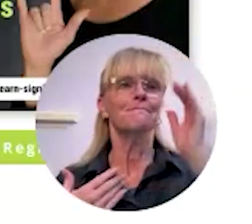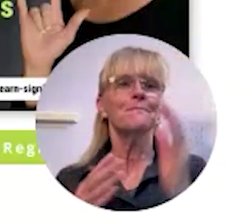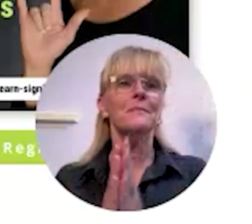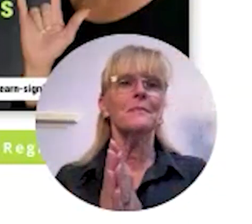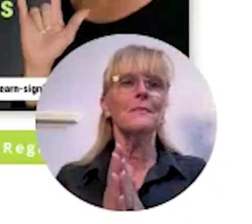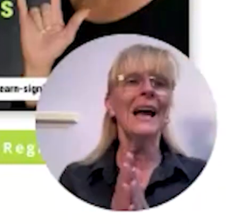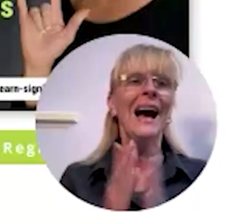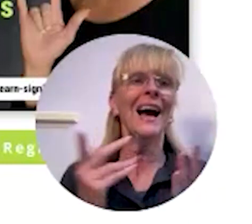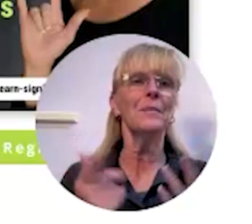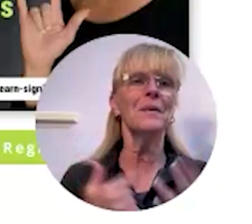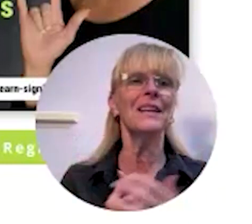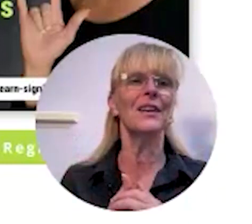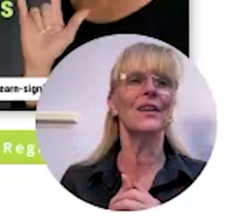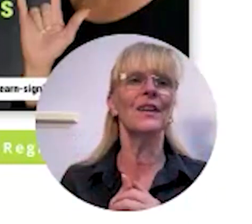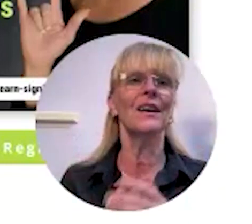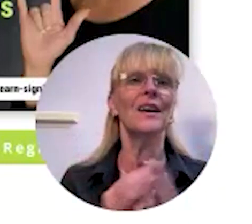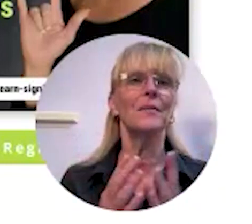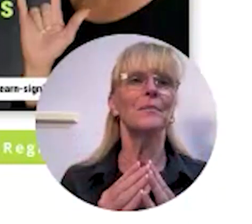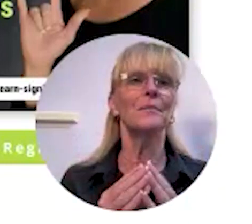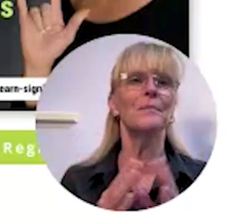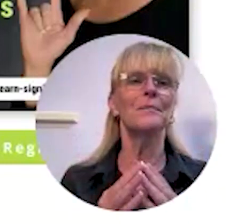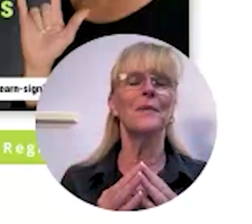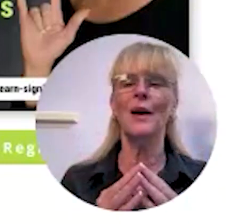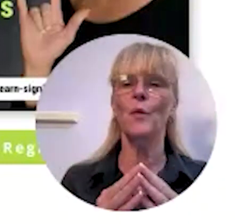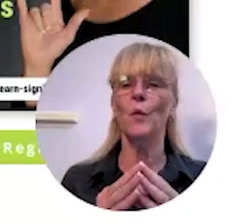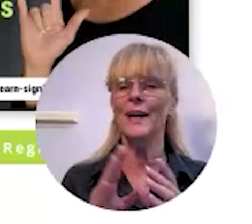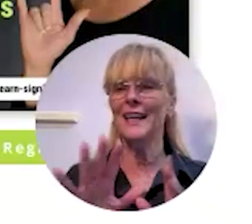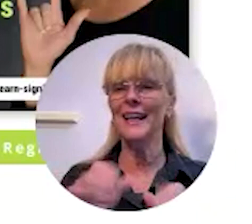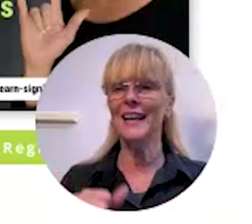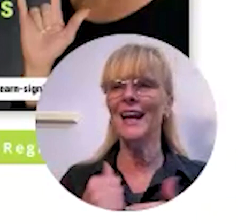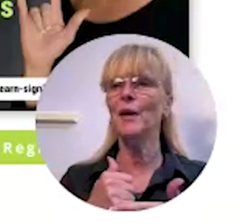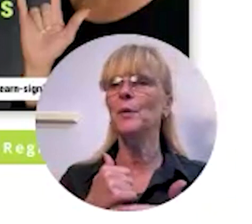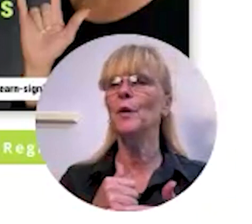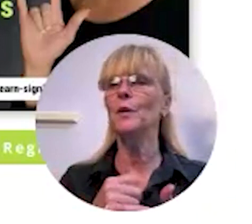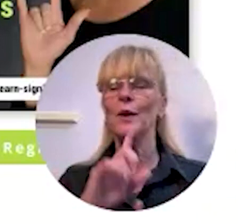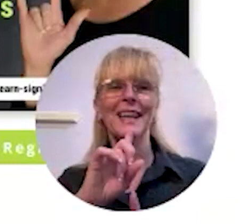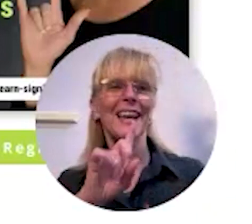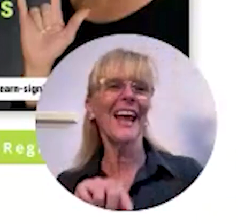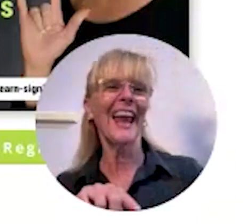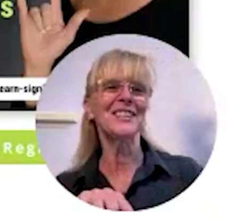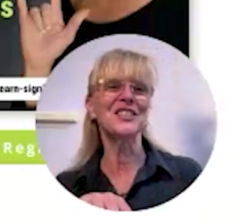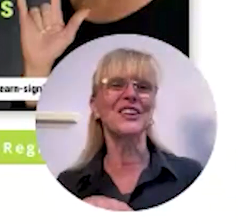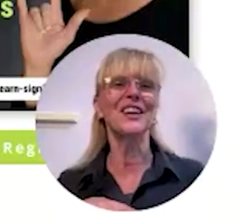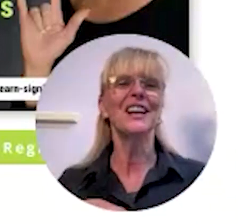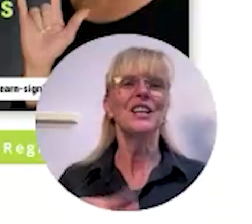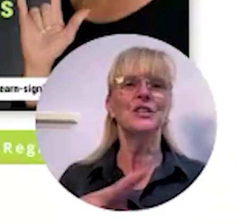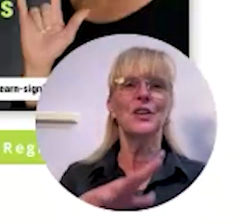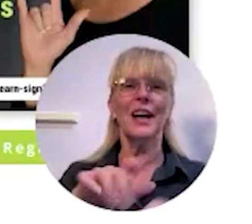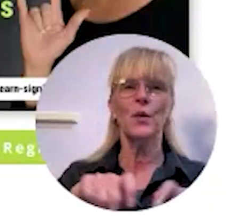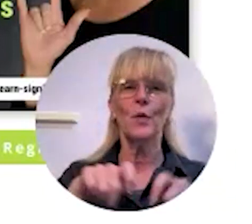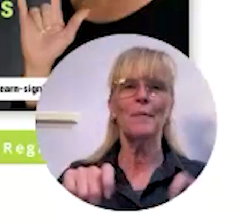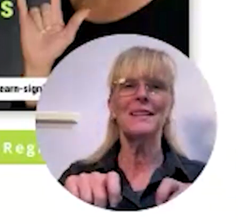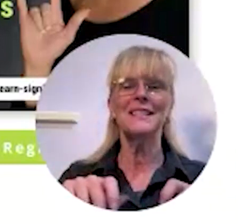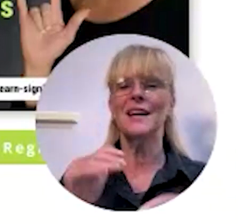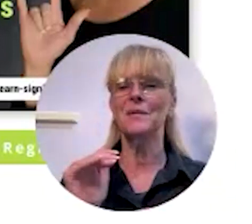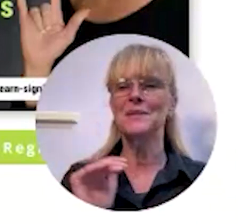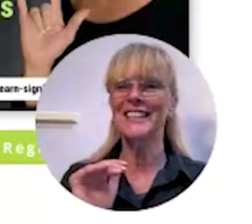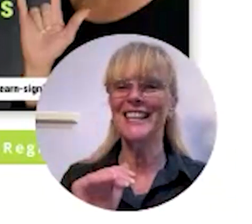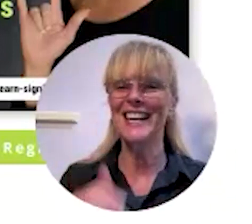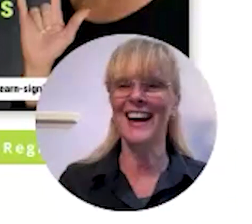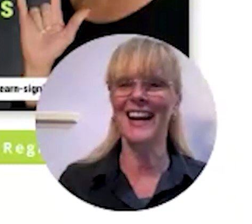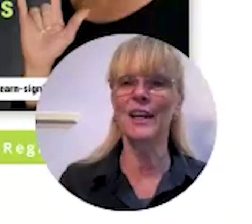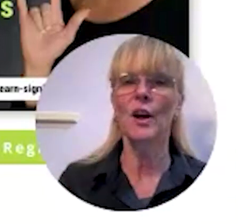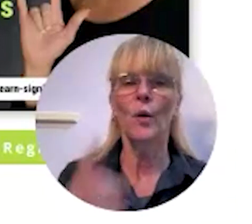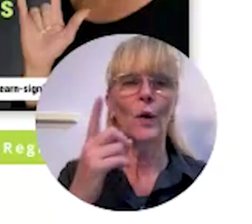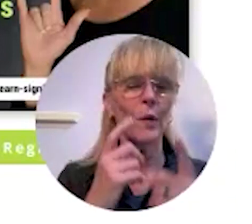i am here um what can i help you with what can i answer to kind of wrap this up